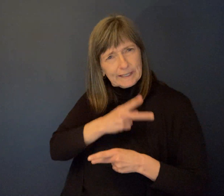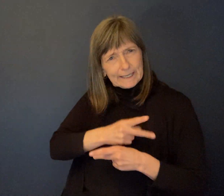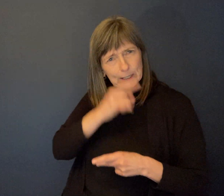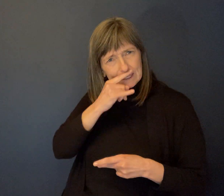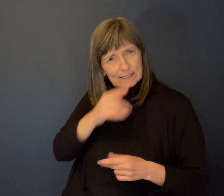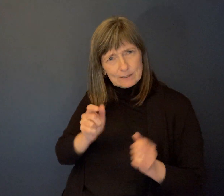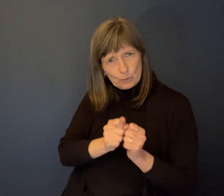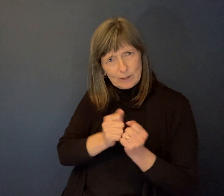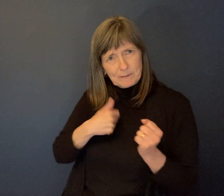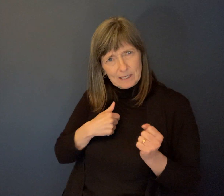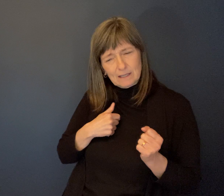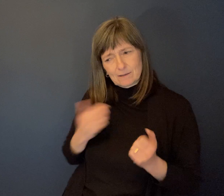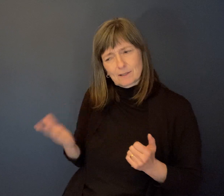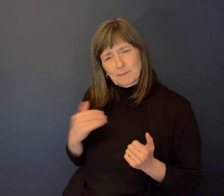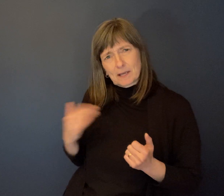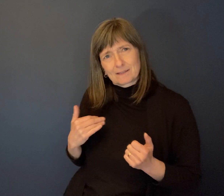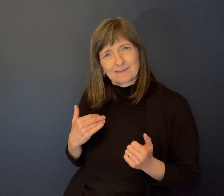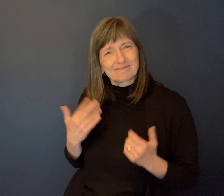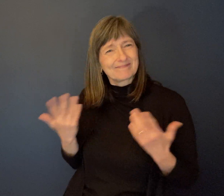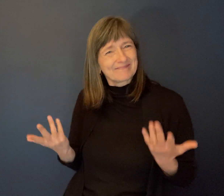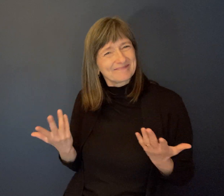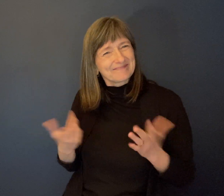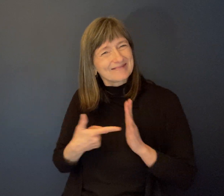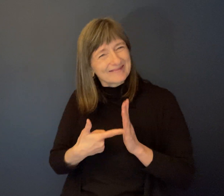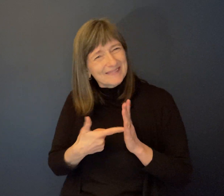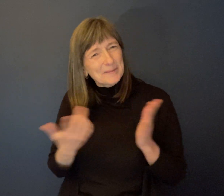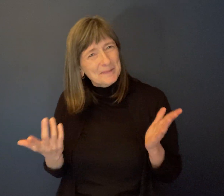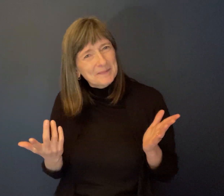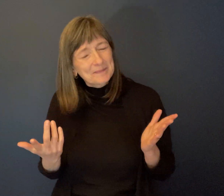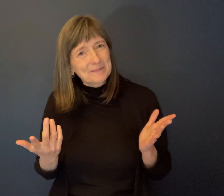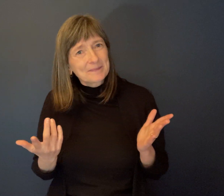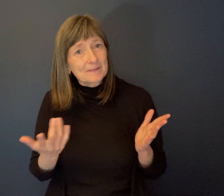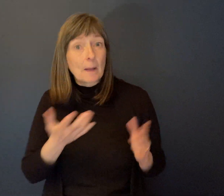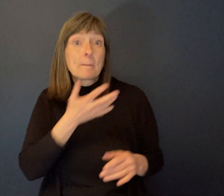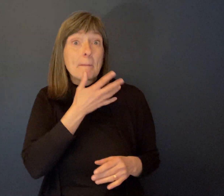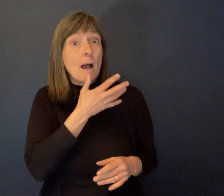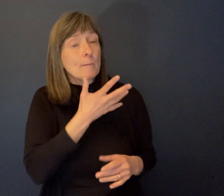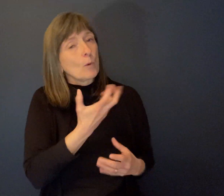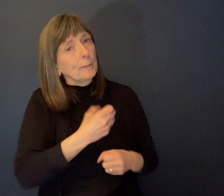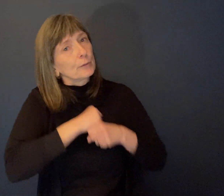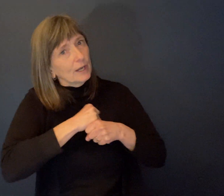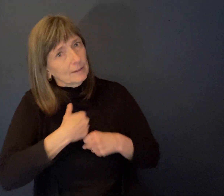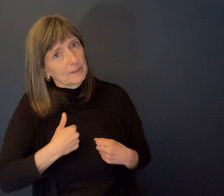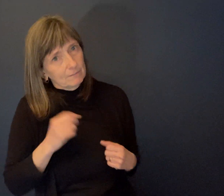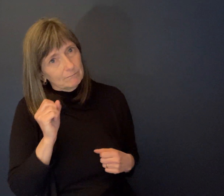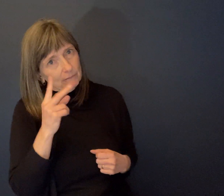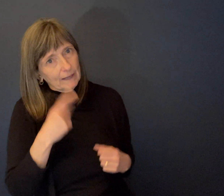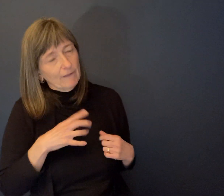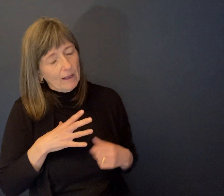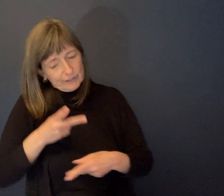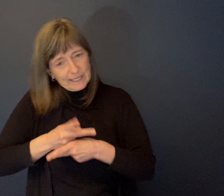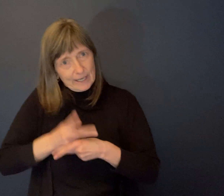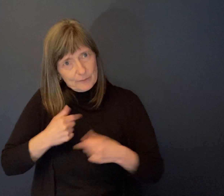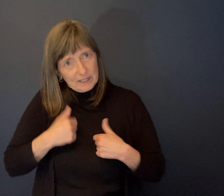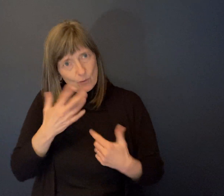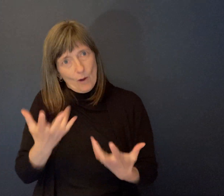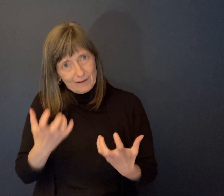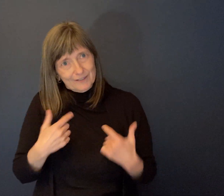And that's just, I guess, one example of, uh, a mom, of course, being protective, like, okay, I'm gonna take care of her. But on a broader scale, the